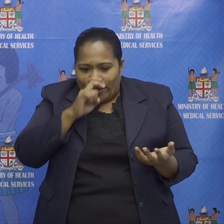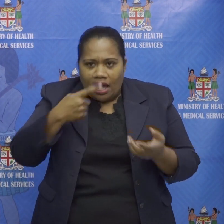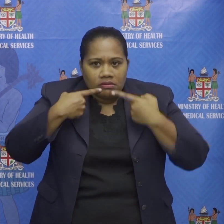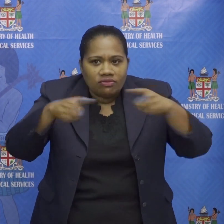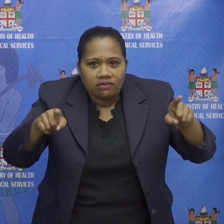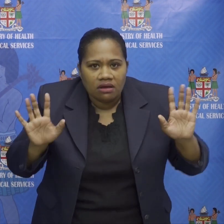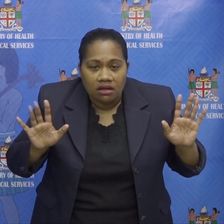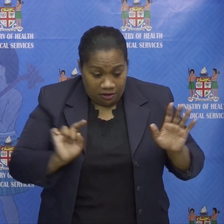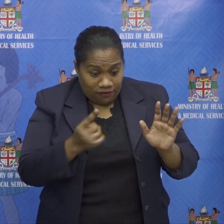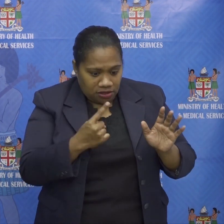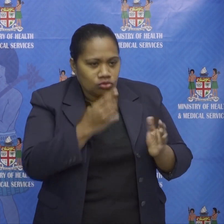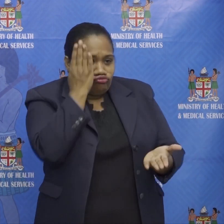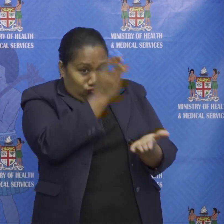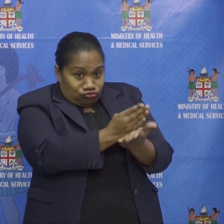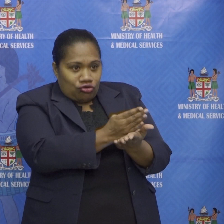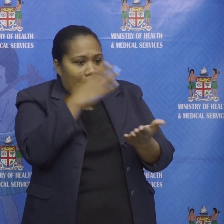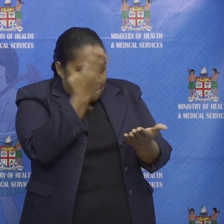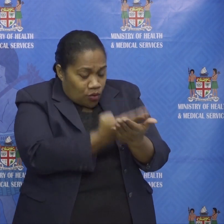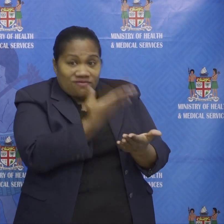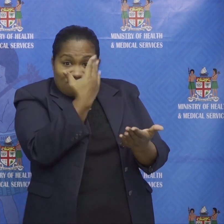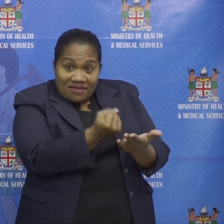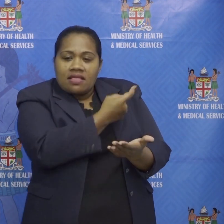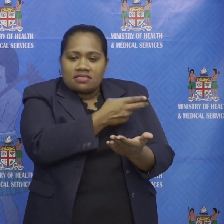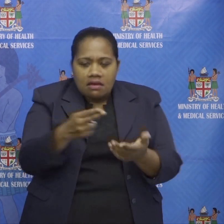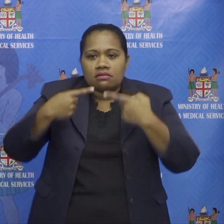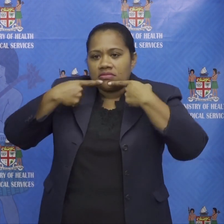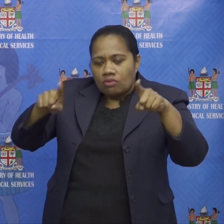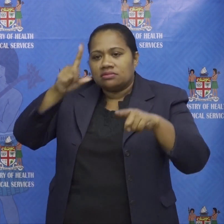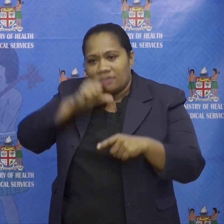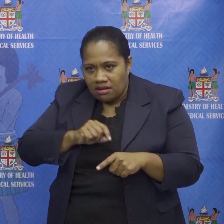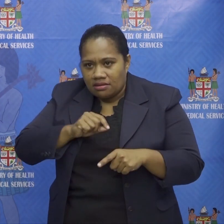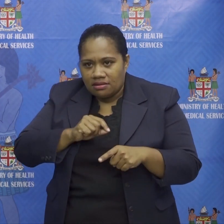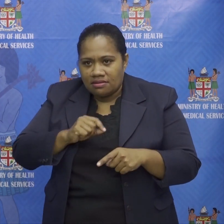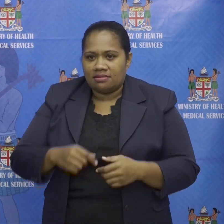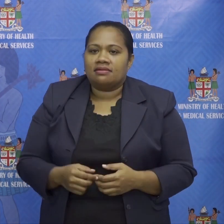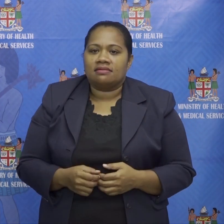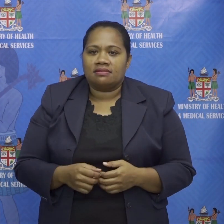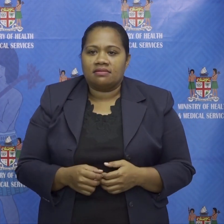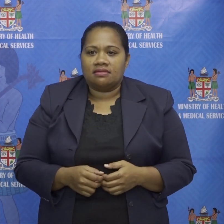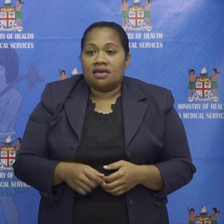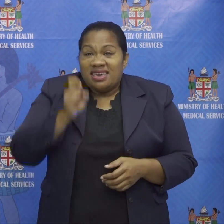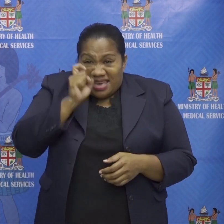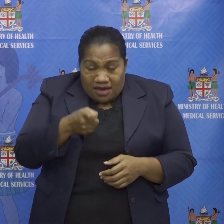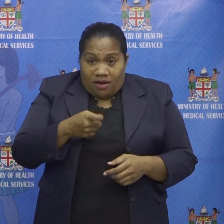even if it might alleviate some public anxiety unverified information will not come out of our mouths